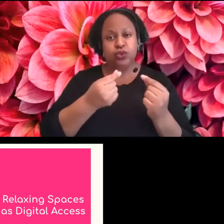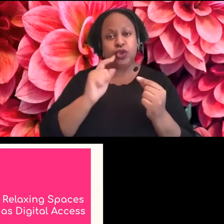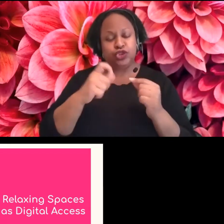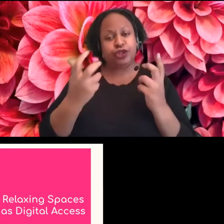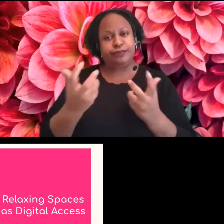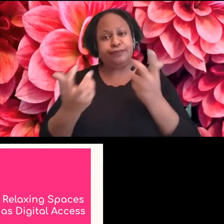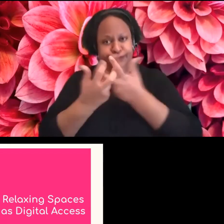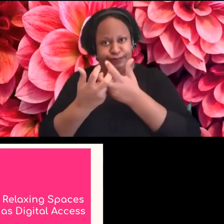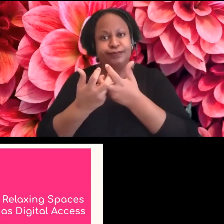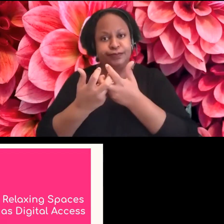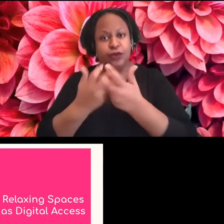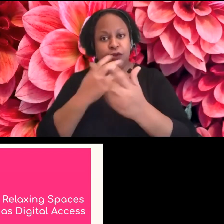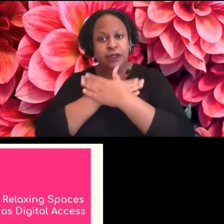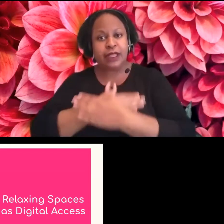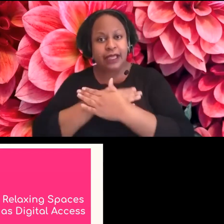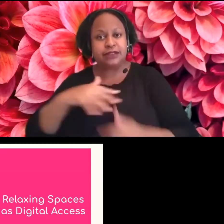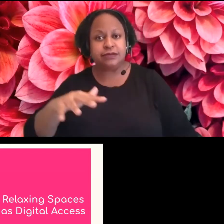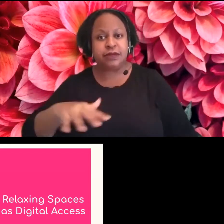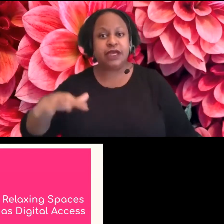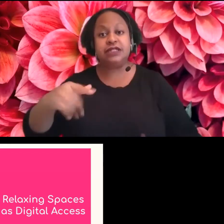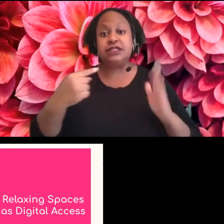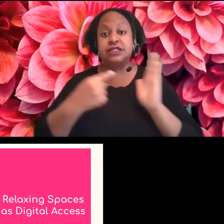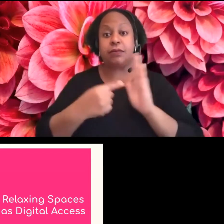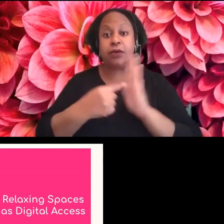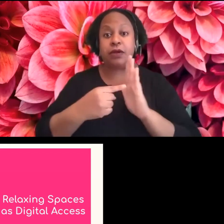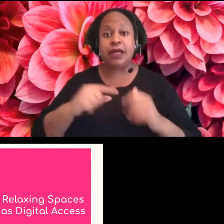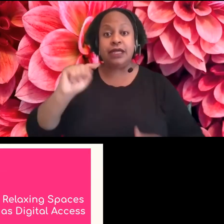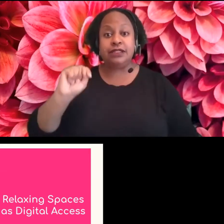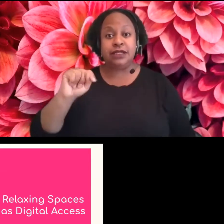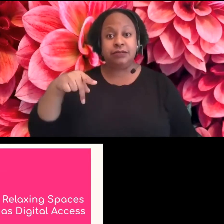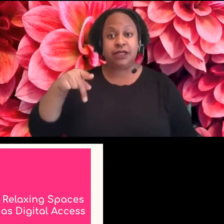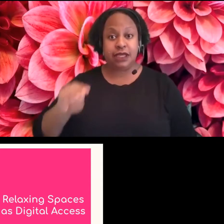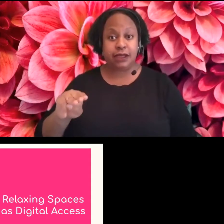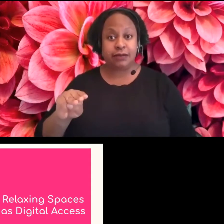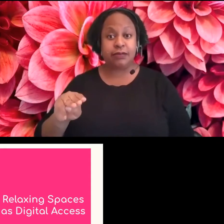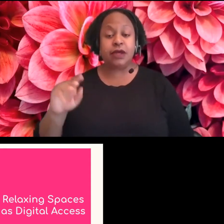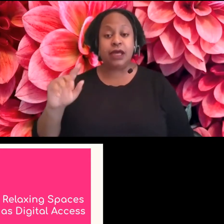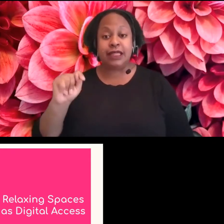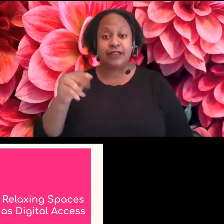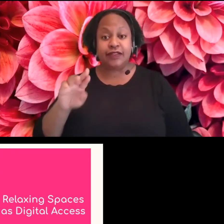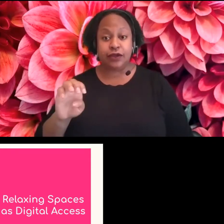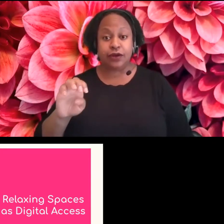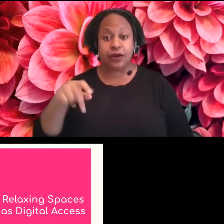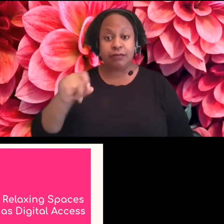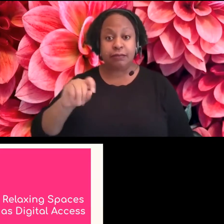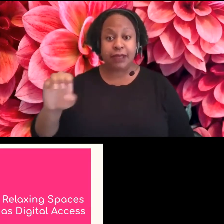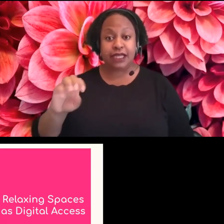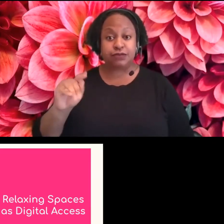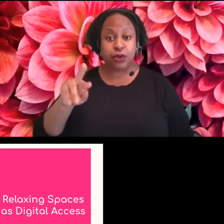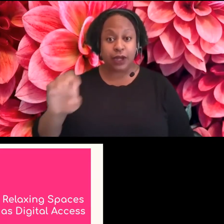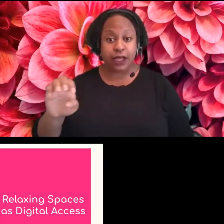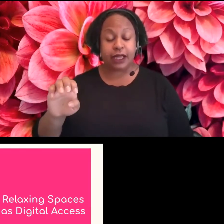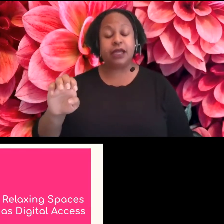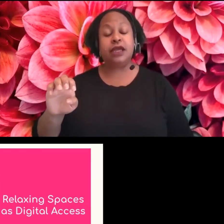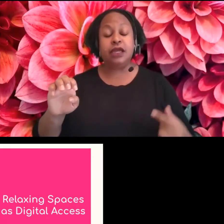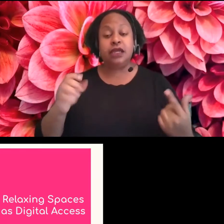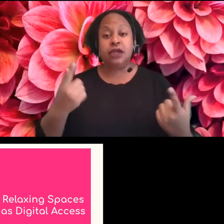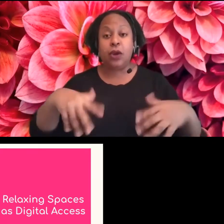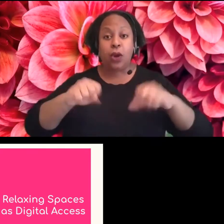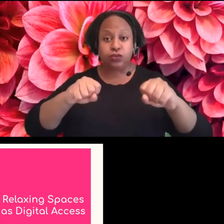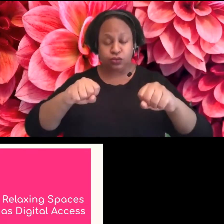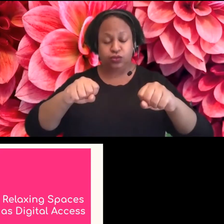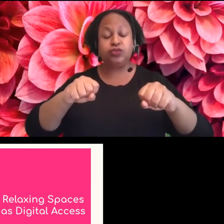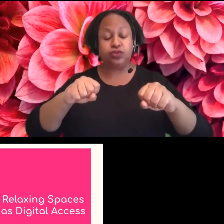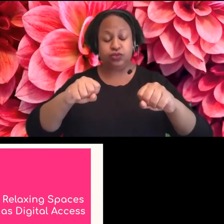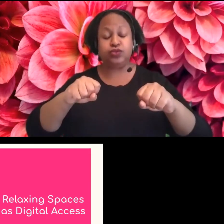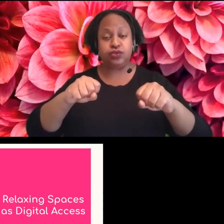Pasmerai did, uh, performance of bug with, uh, it was a relaxed performance and it also had deaf